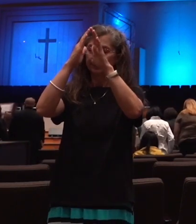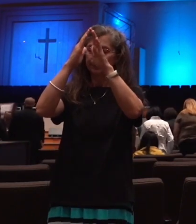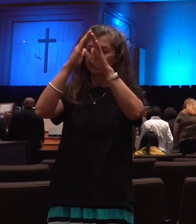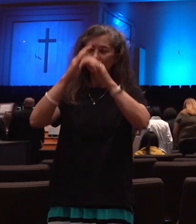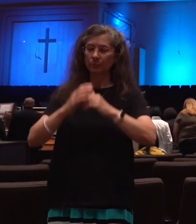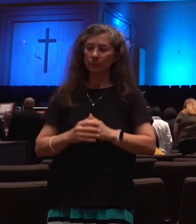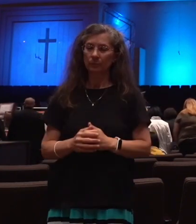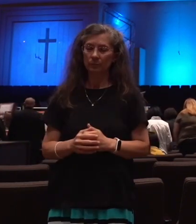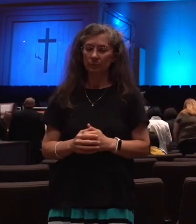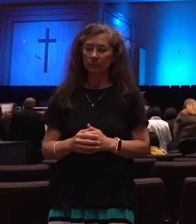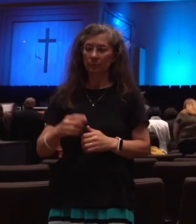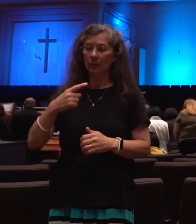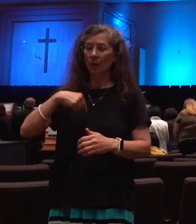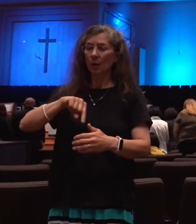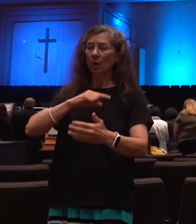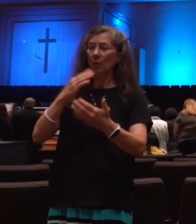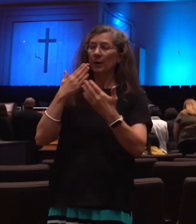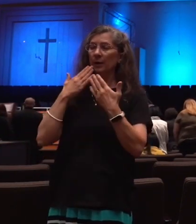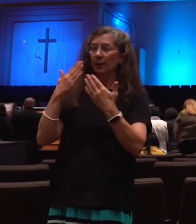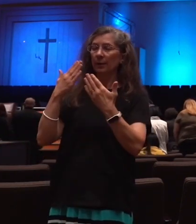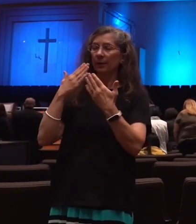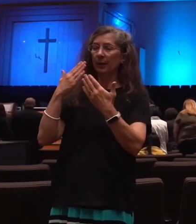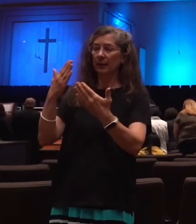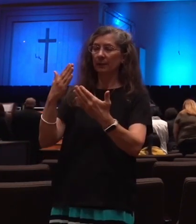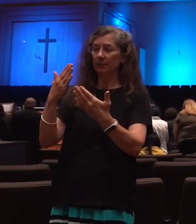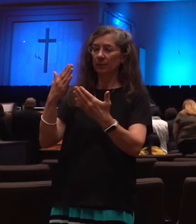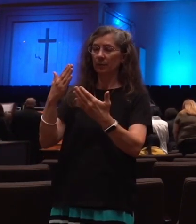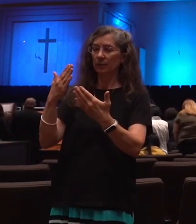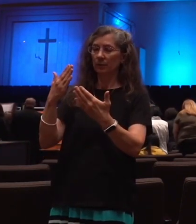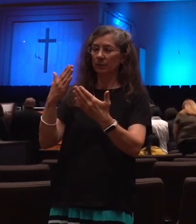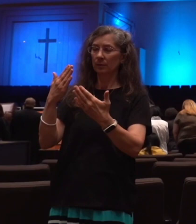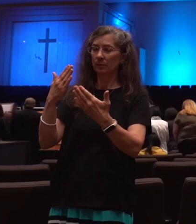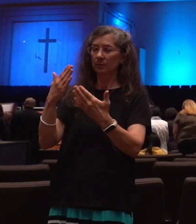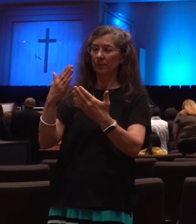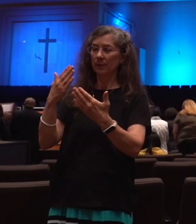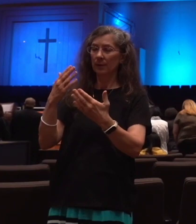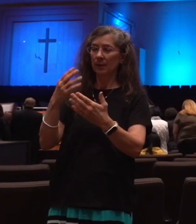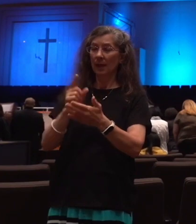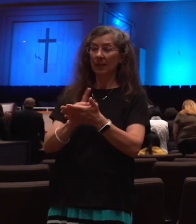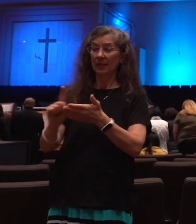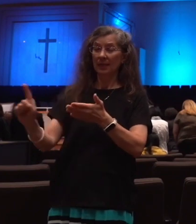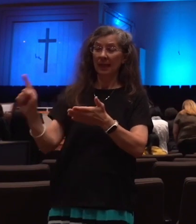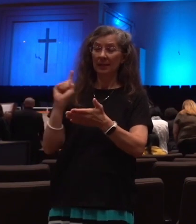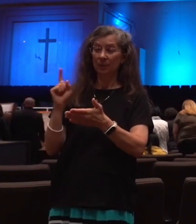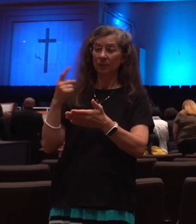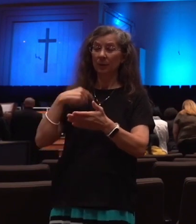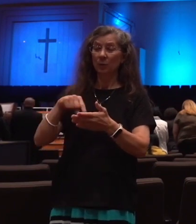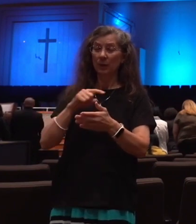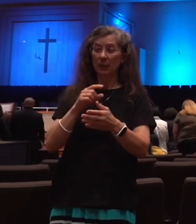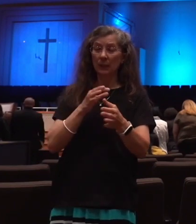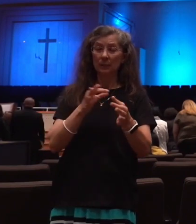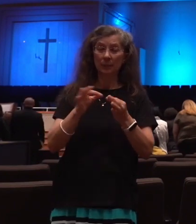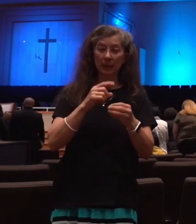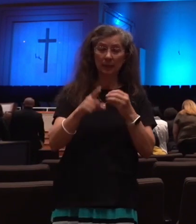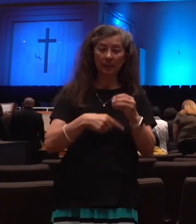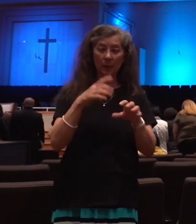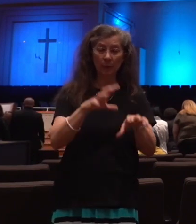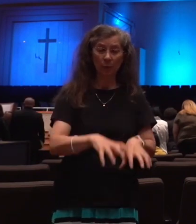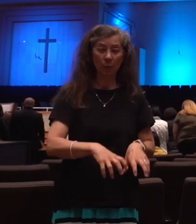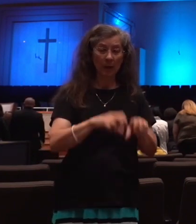were thankful as we looked last week at the rapture that we will be spared from this horrible judgment that